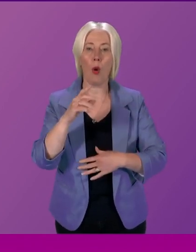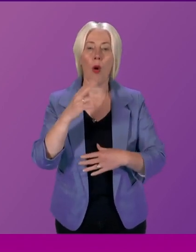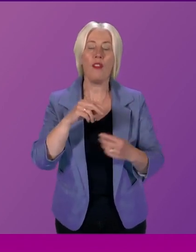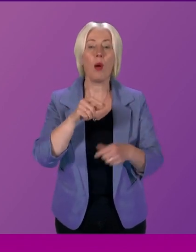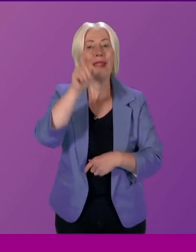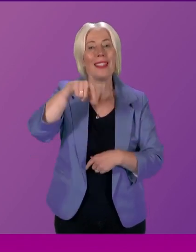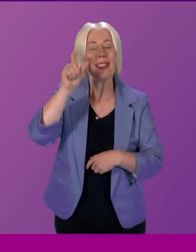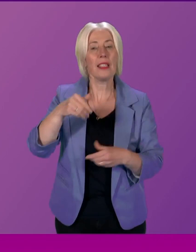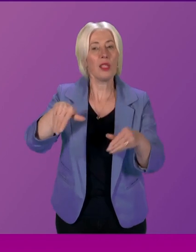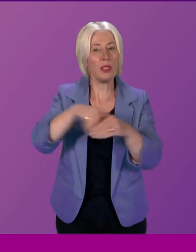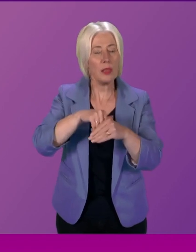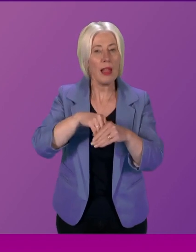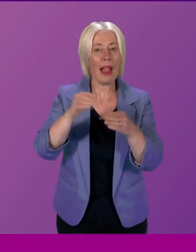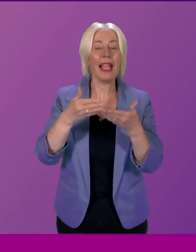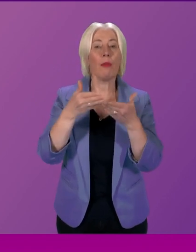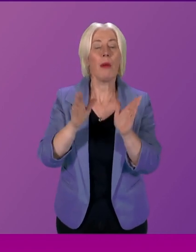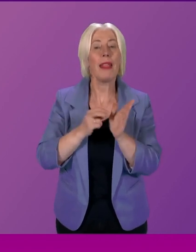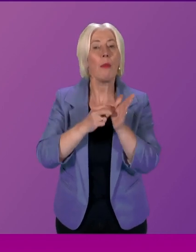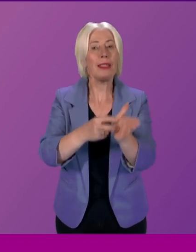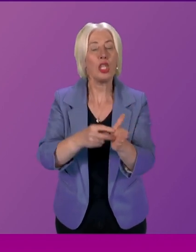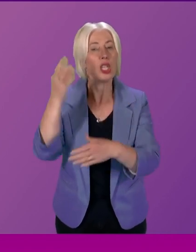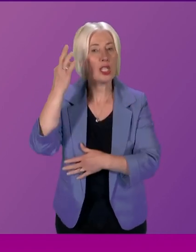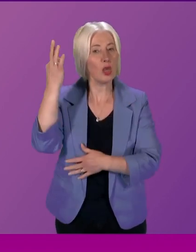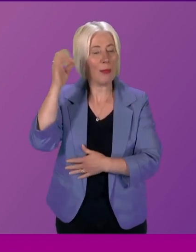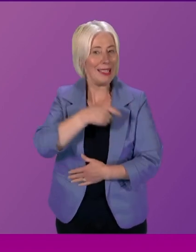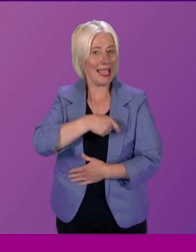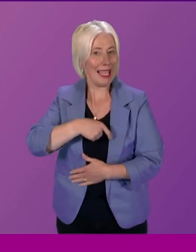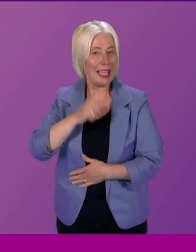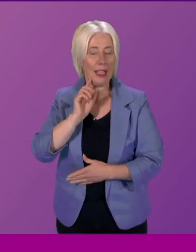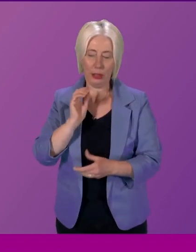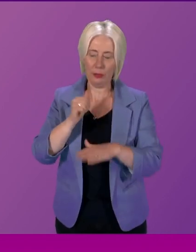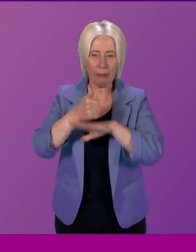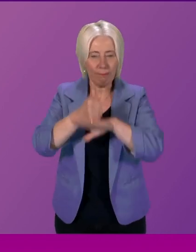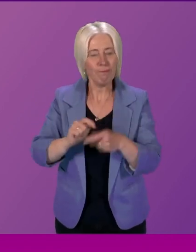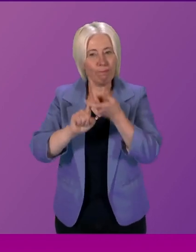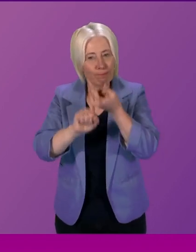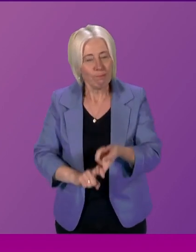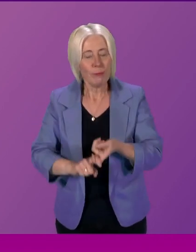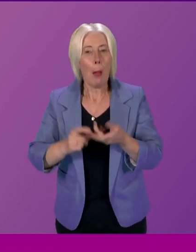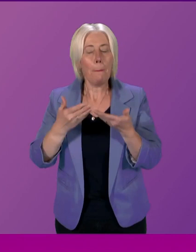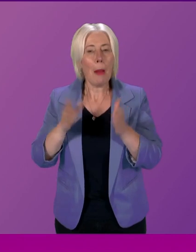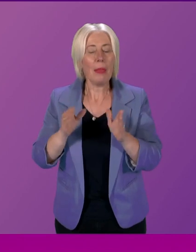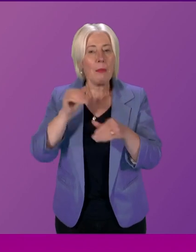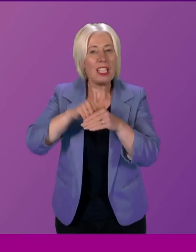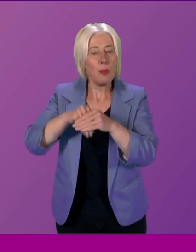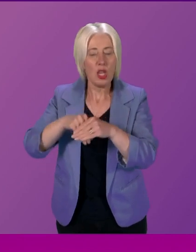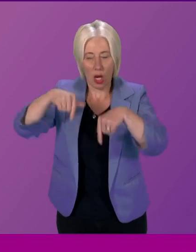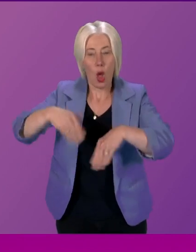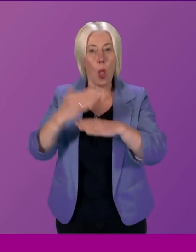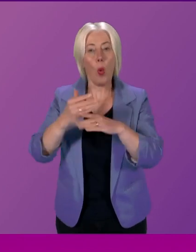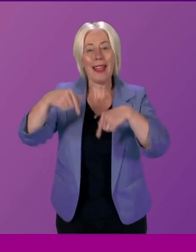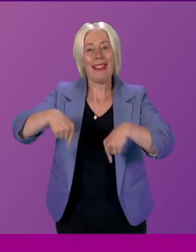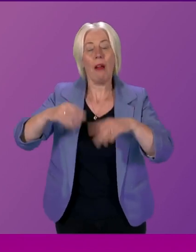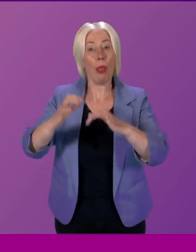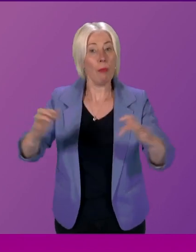System, Participation and Public Petitions Committee on embedding public participation in the work of the Parliament. I would invite